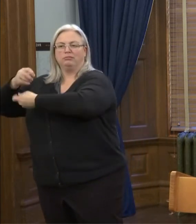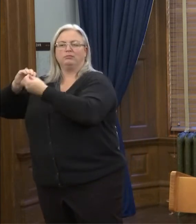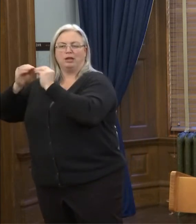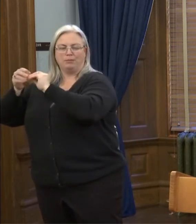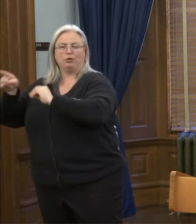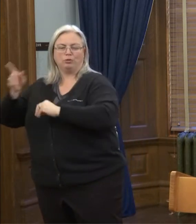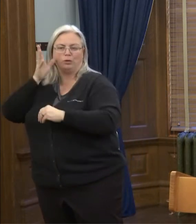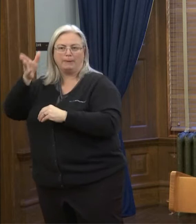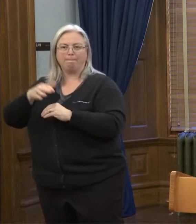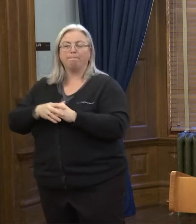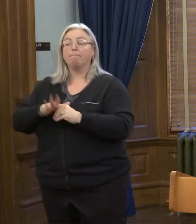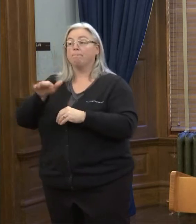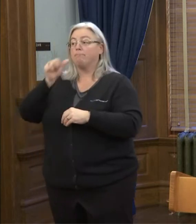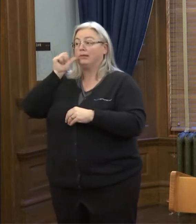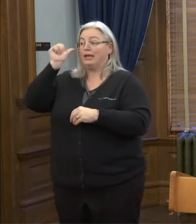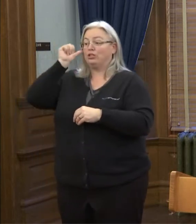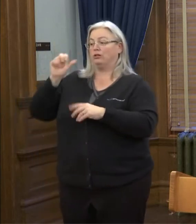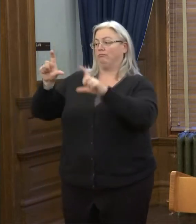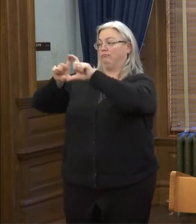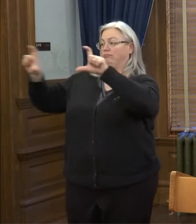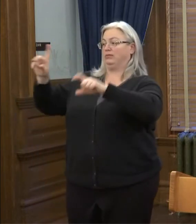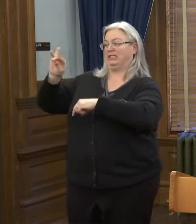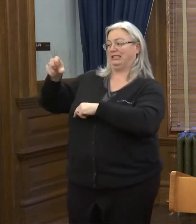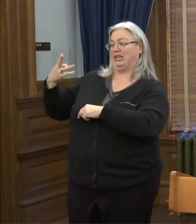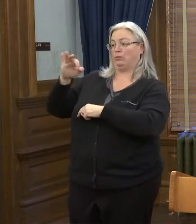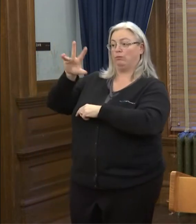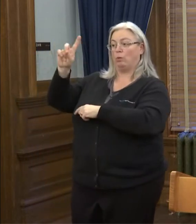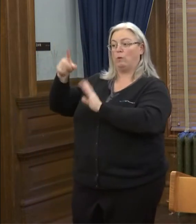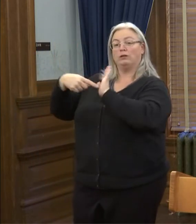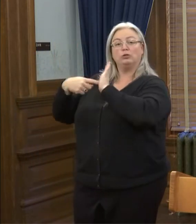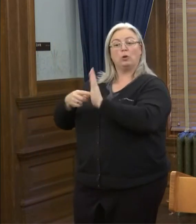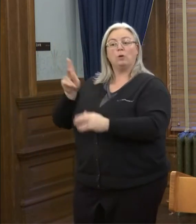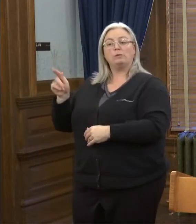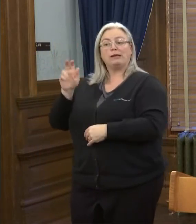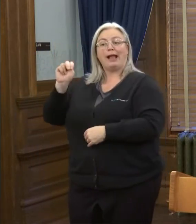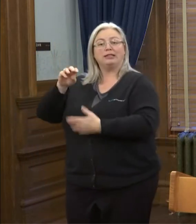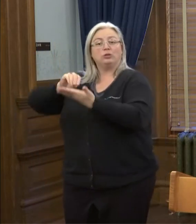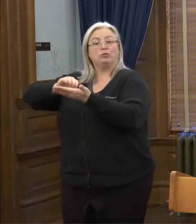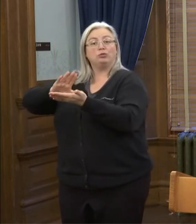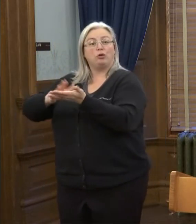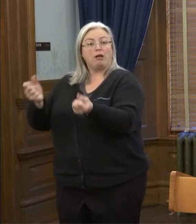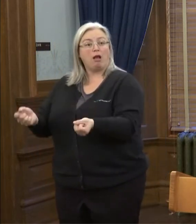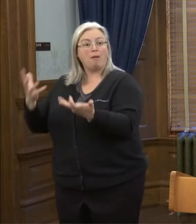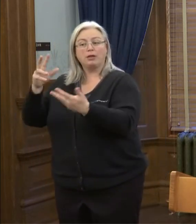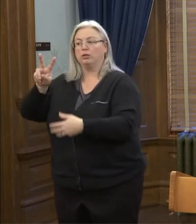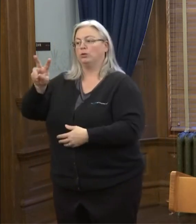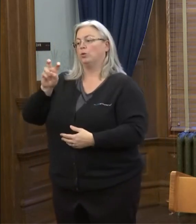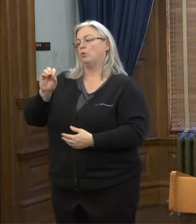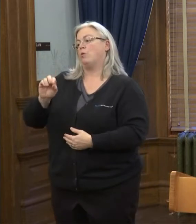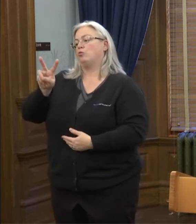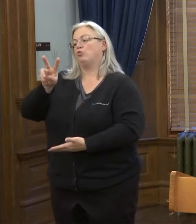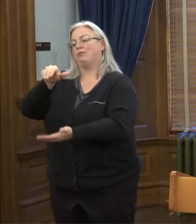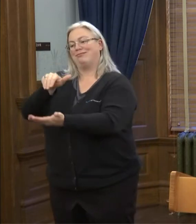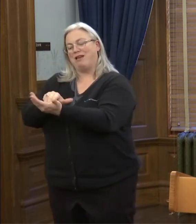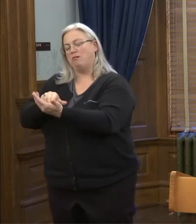As of yesterday, the dashboard detailed that Kansas has recorded 202